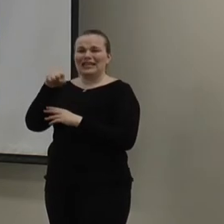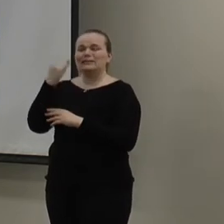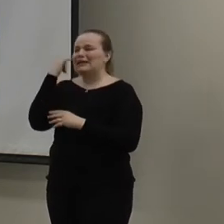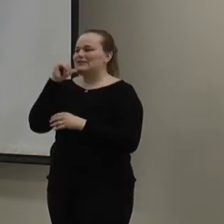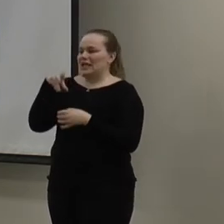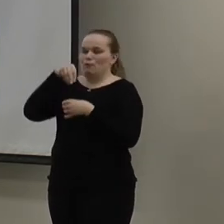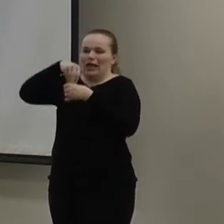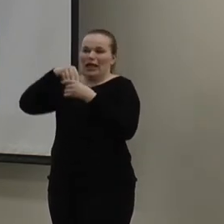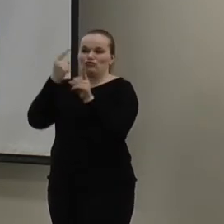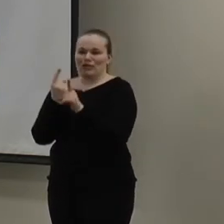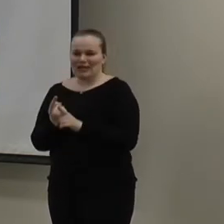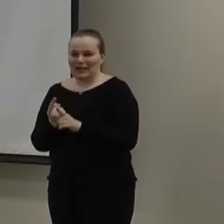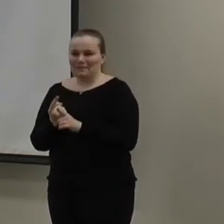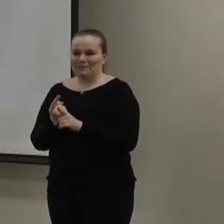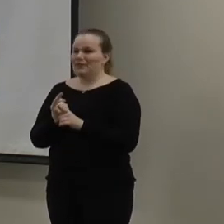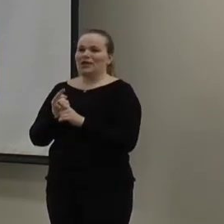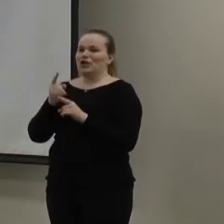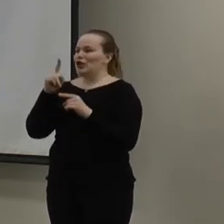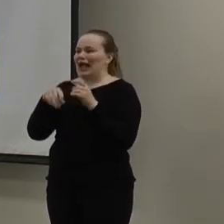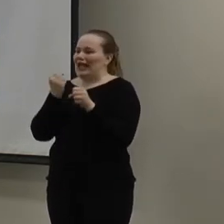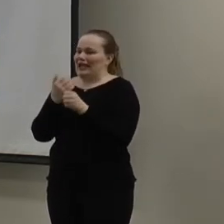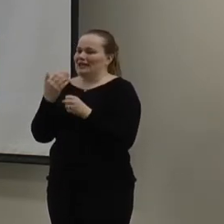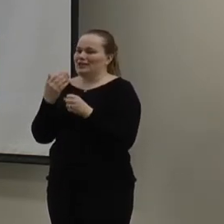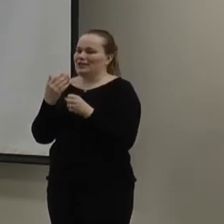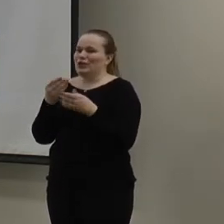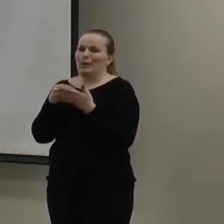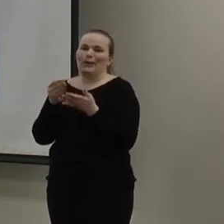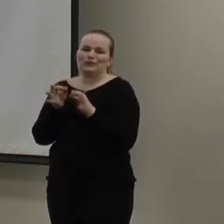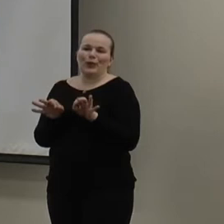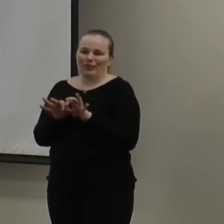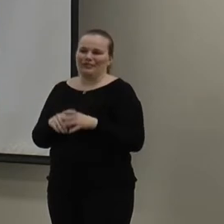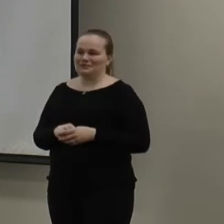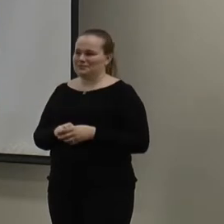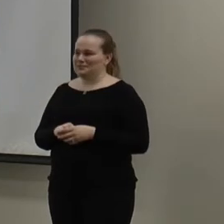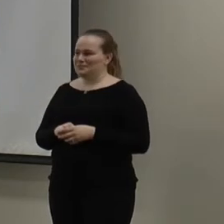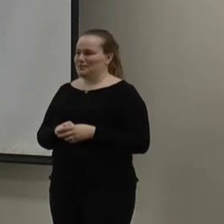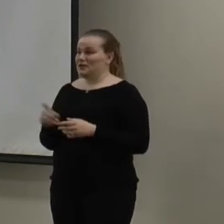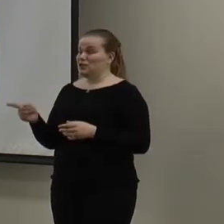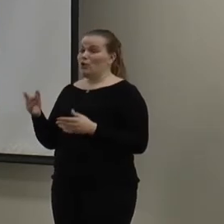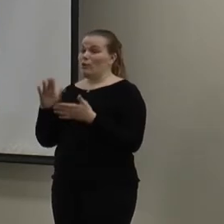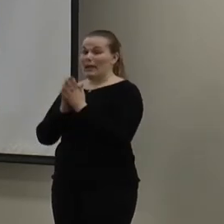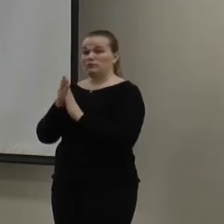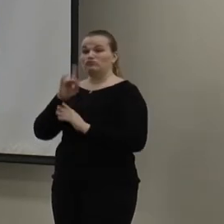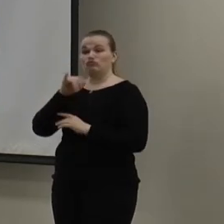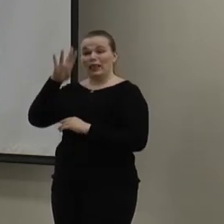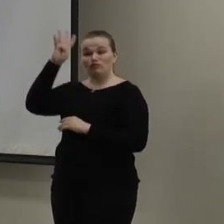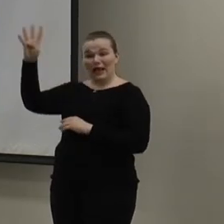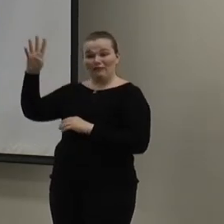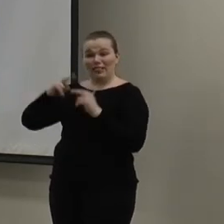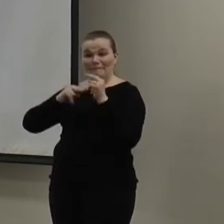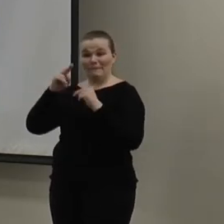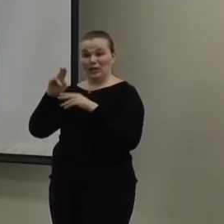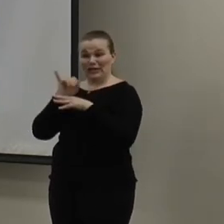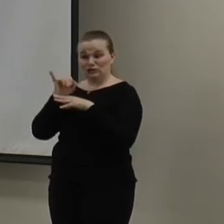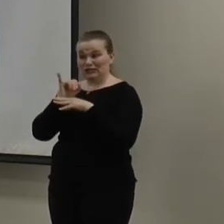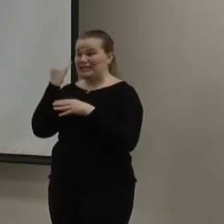in there correctly, it's, you know, you're not getting your biggest thing for your wife. So, we got really creative in the building industry. And